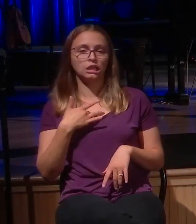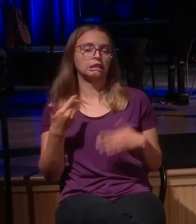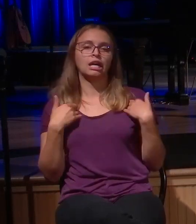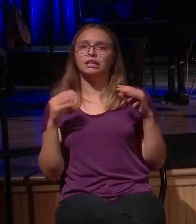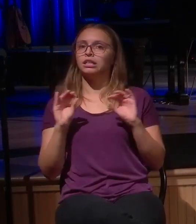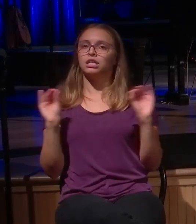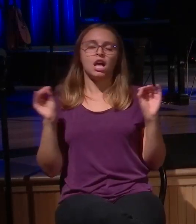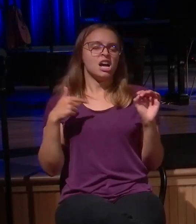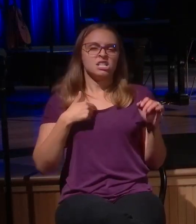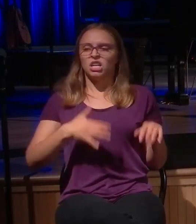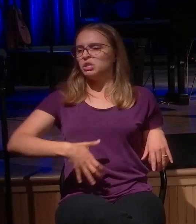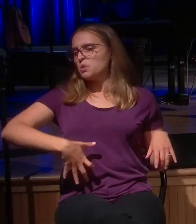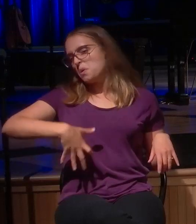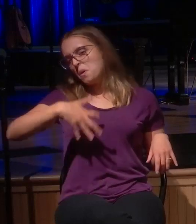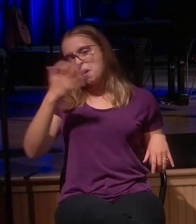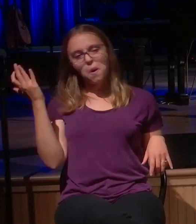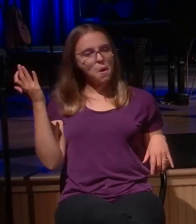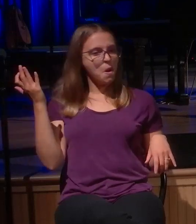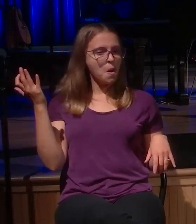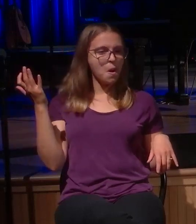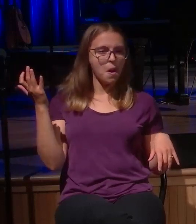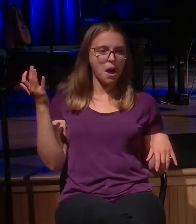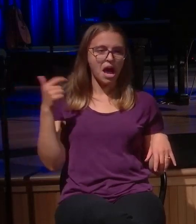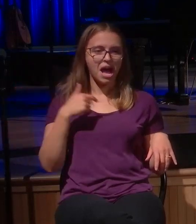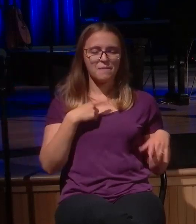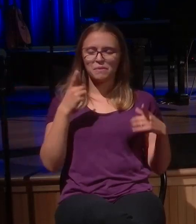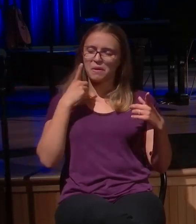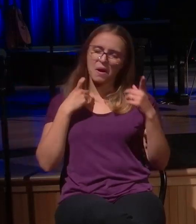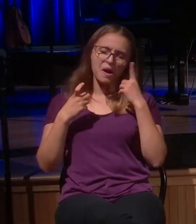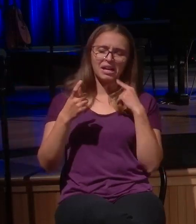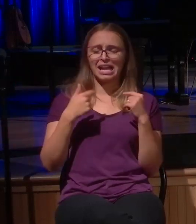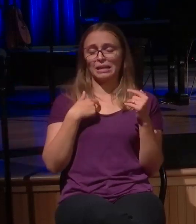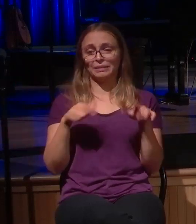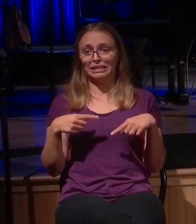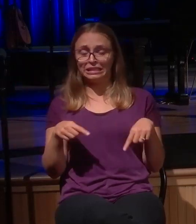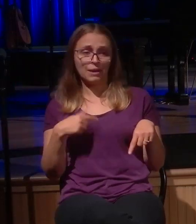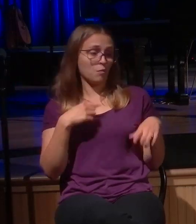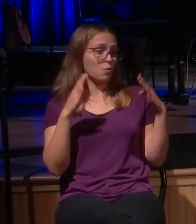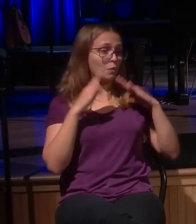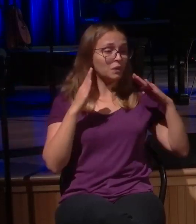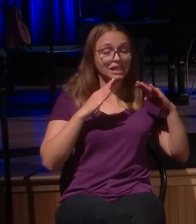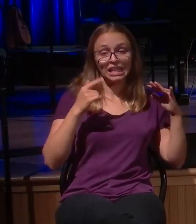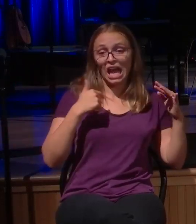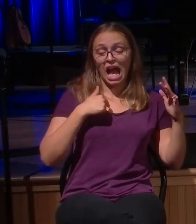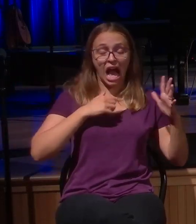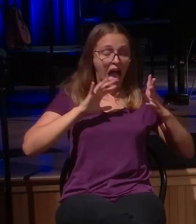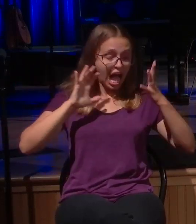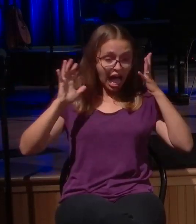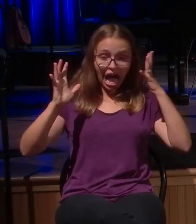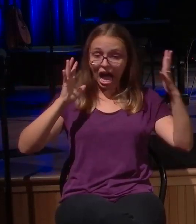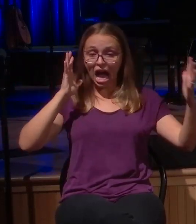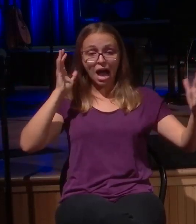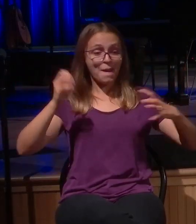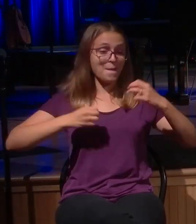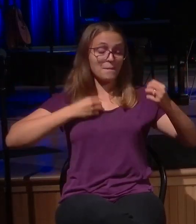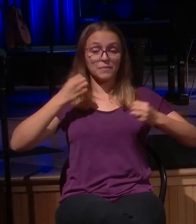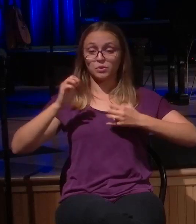I'm frustrated. I'm angry. And I'm crying. And I'm sorrowful. And then I'm anxious. And then I'm worried. And then, I mean, we're all over the place. So I speak a word